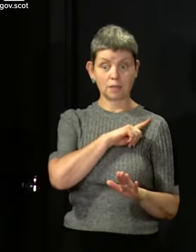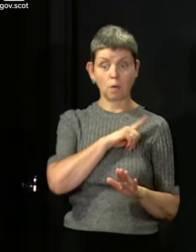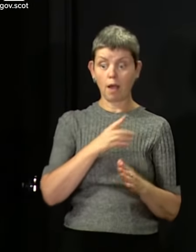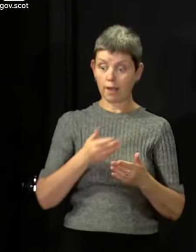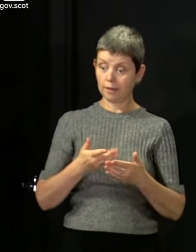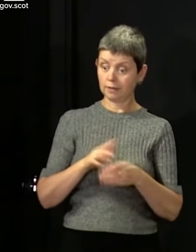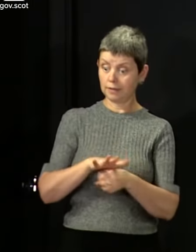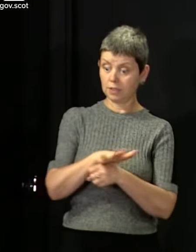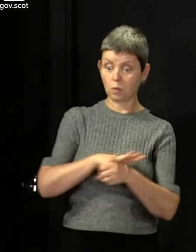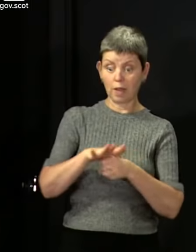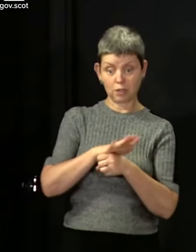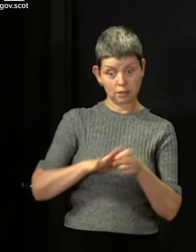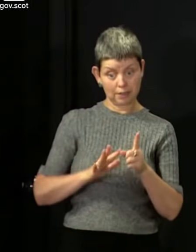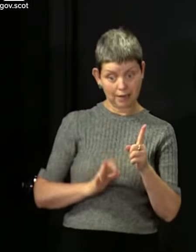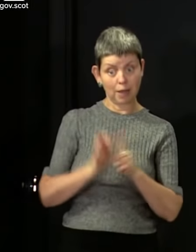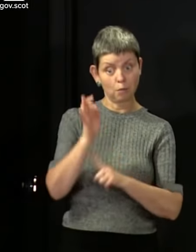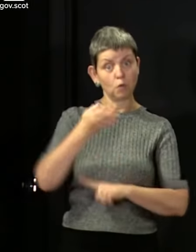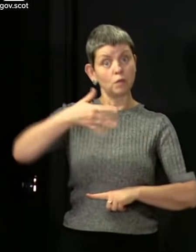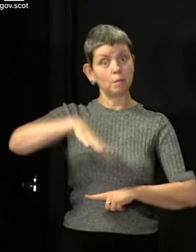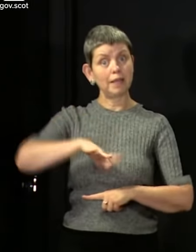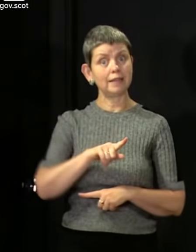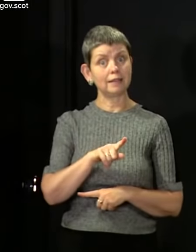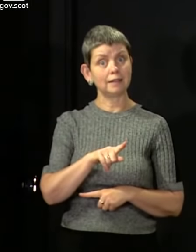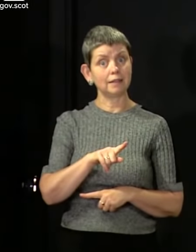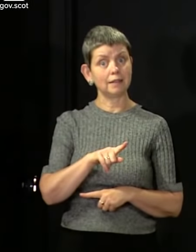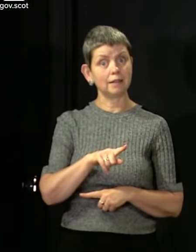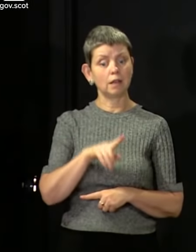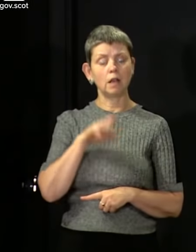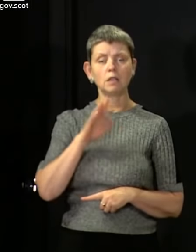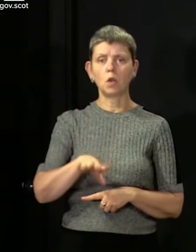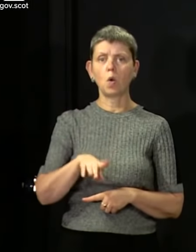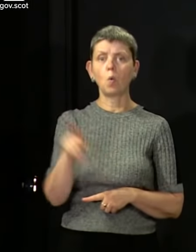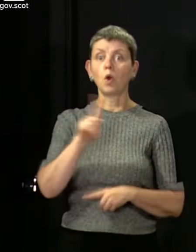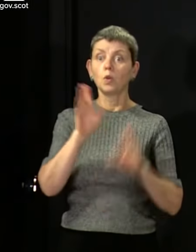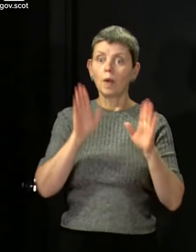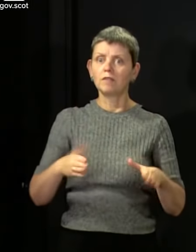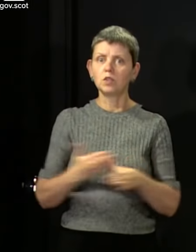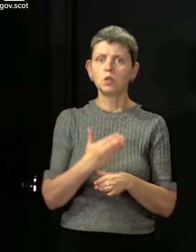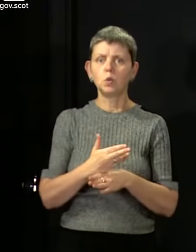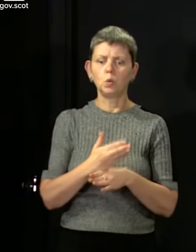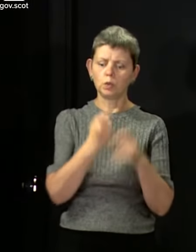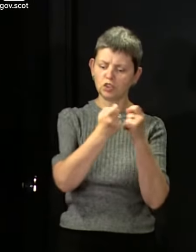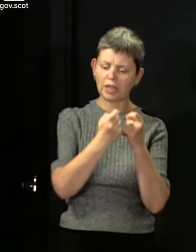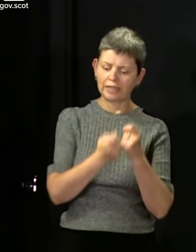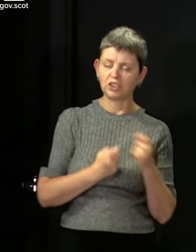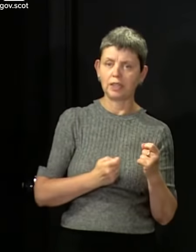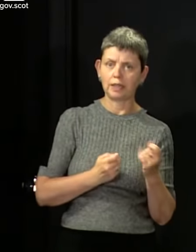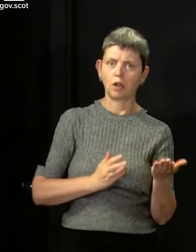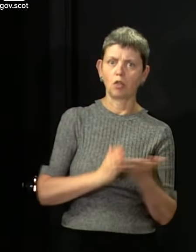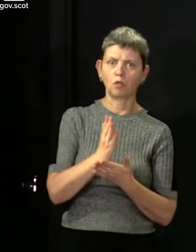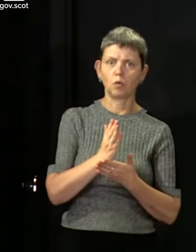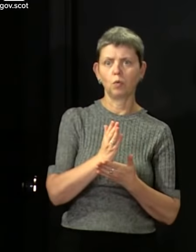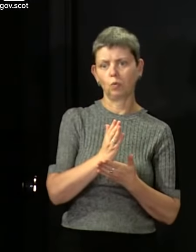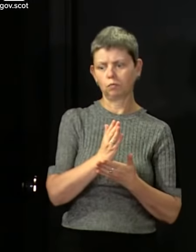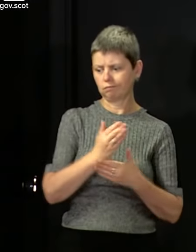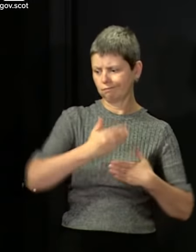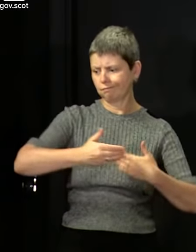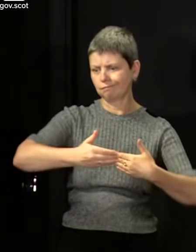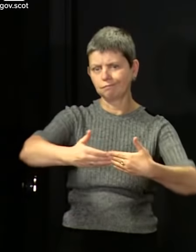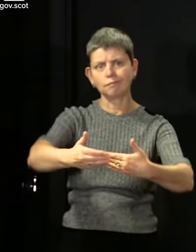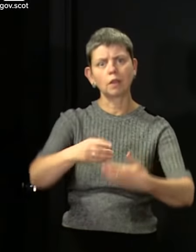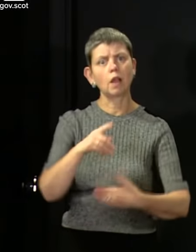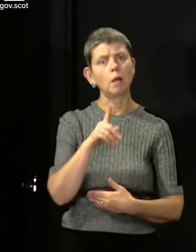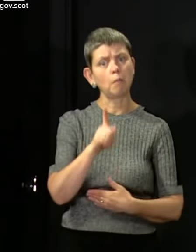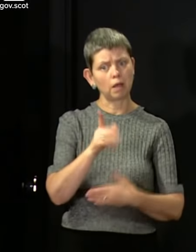keep doing the right things. What those things are, are changing as we come out of lockdown, but they are just as important now to comply with. So,